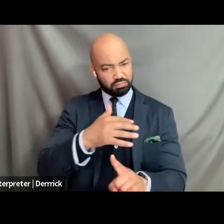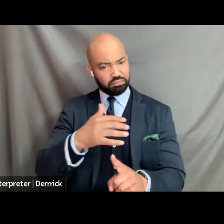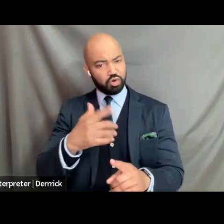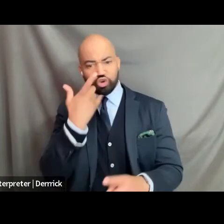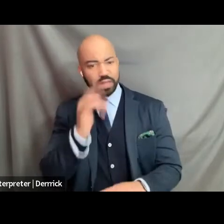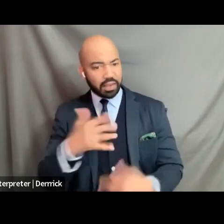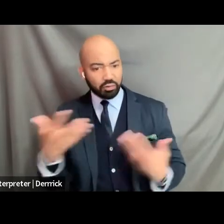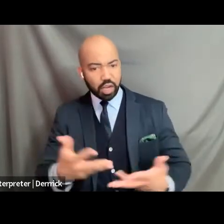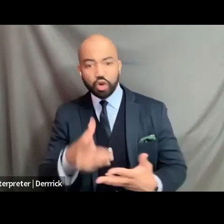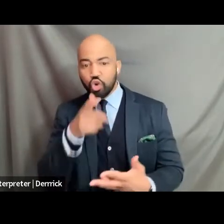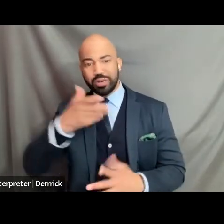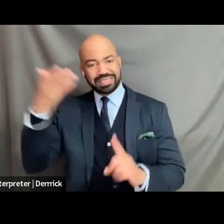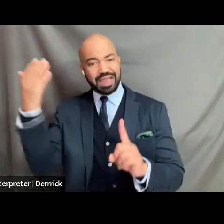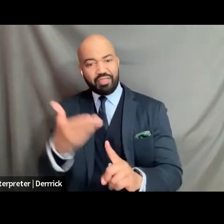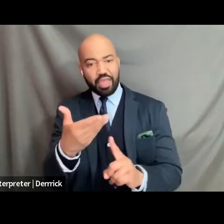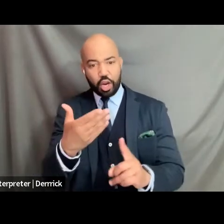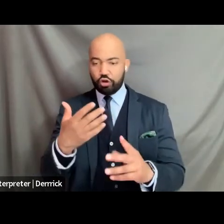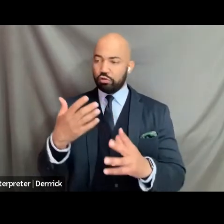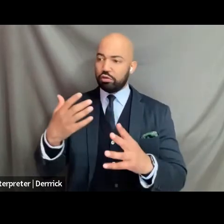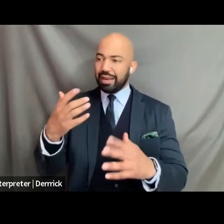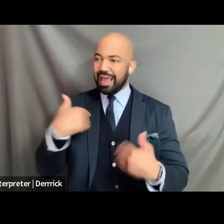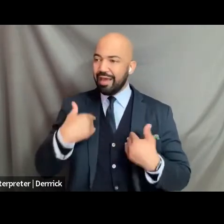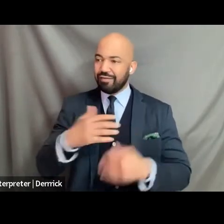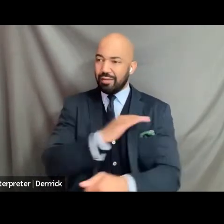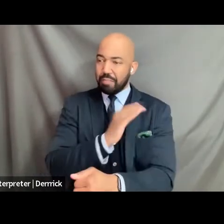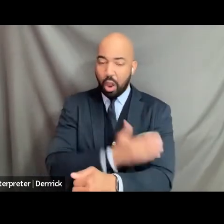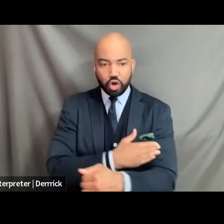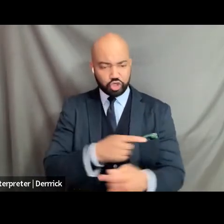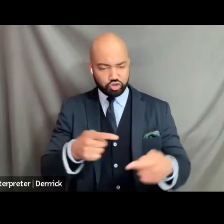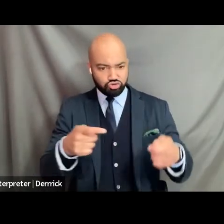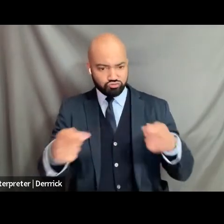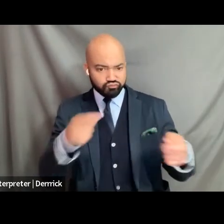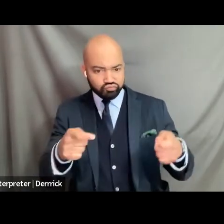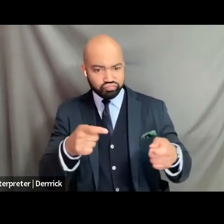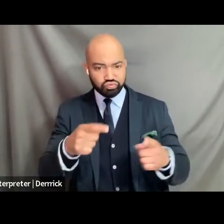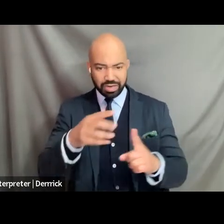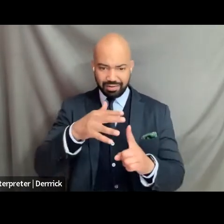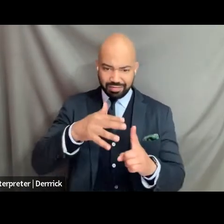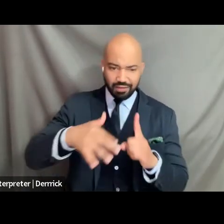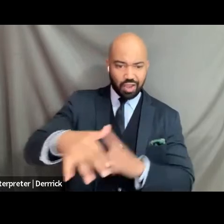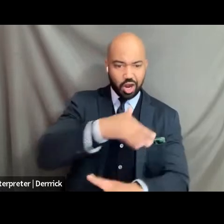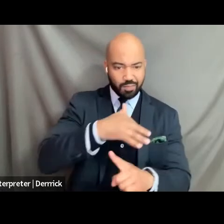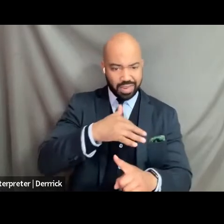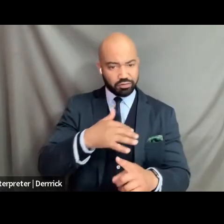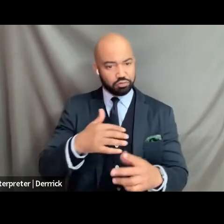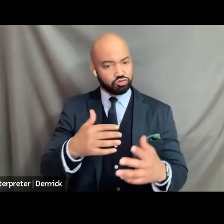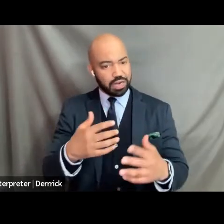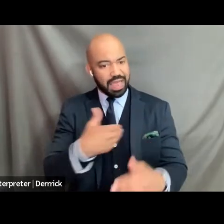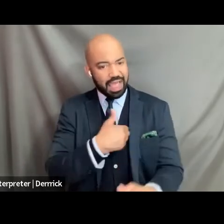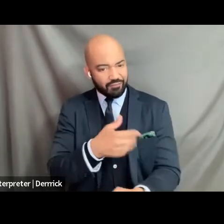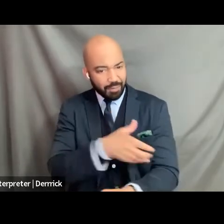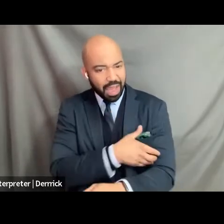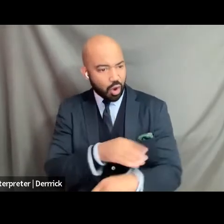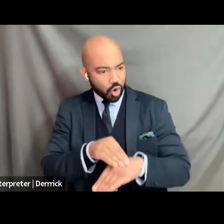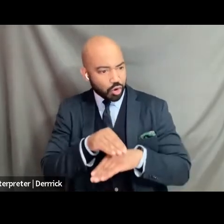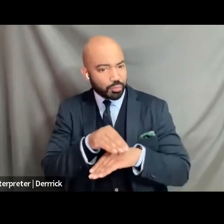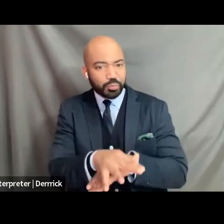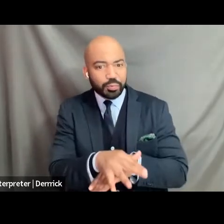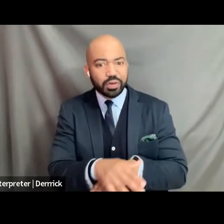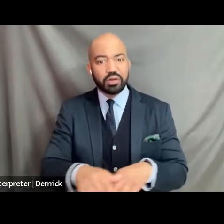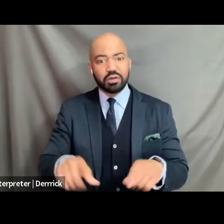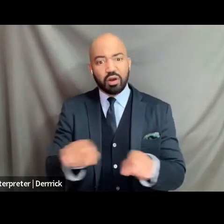of power to influence the terrain in which we are fighting to influence the culture